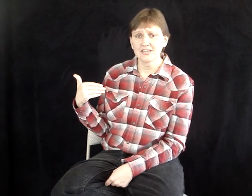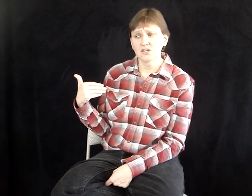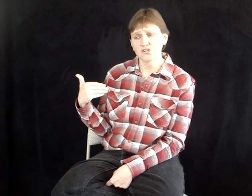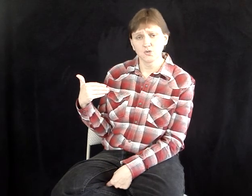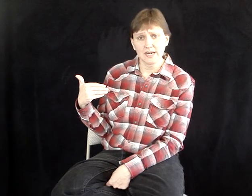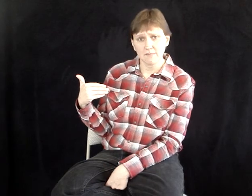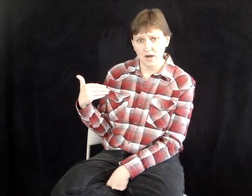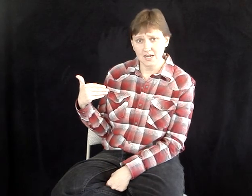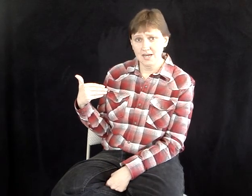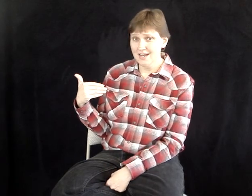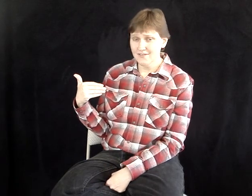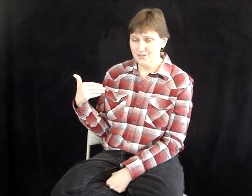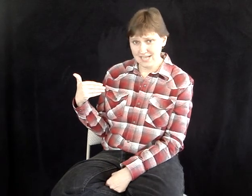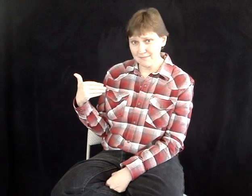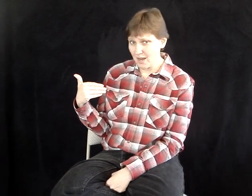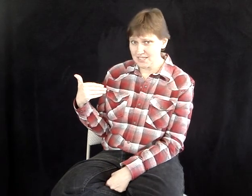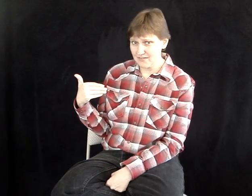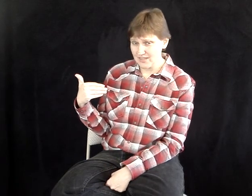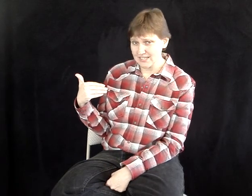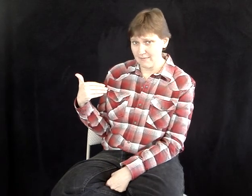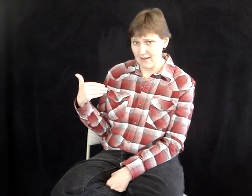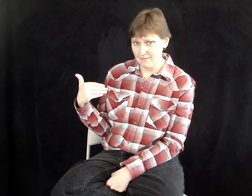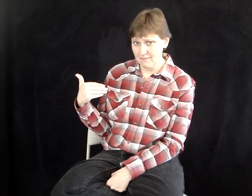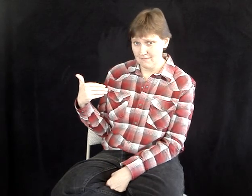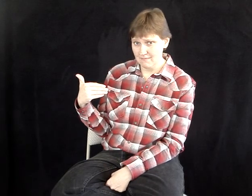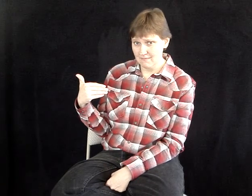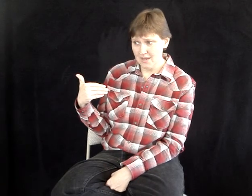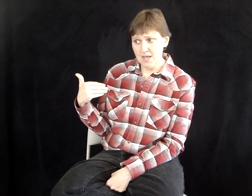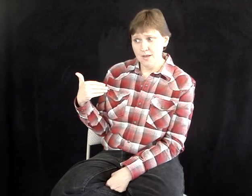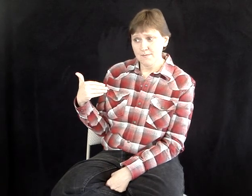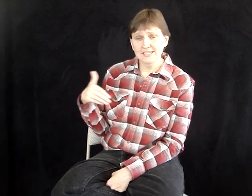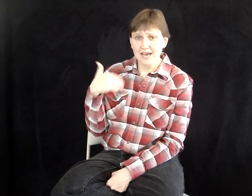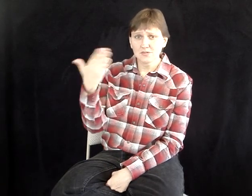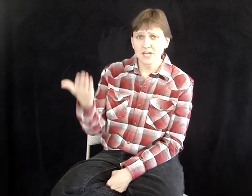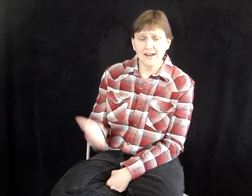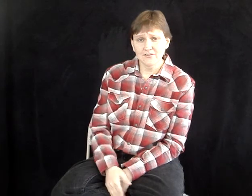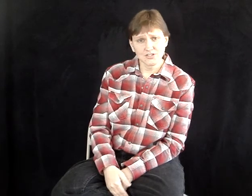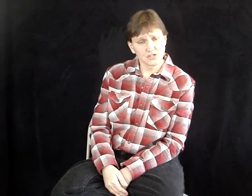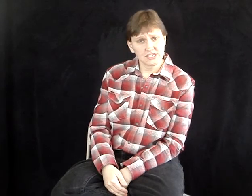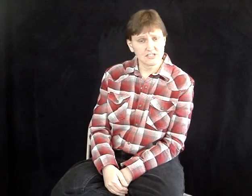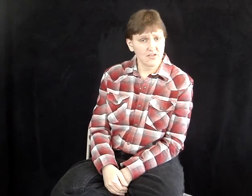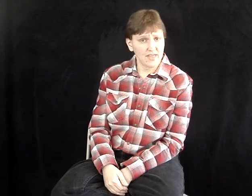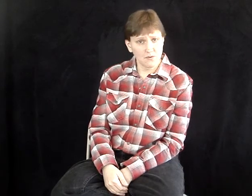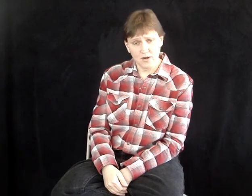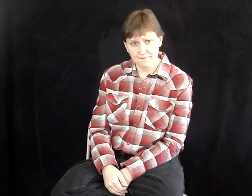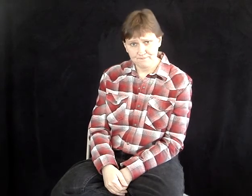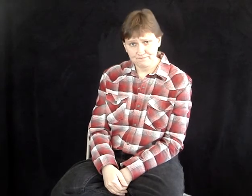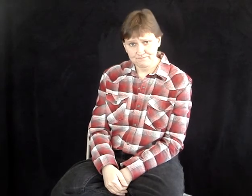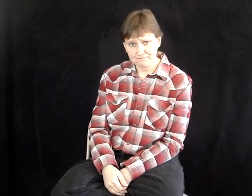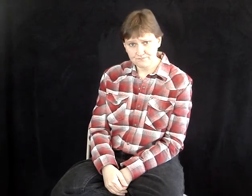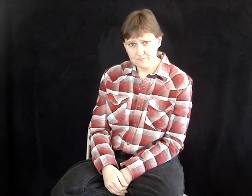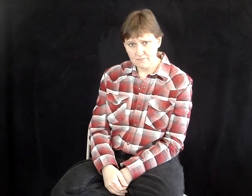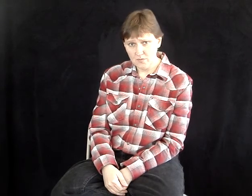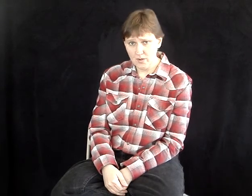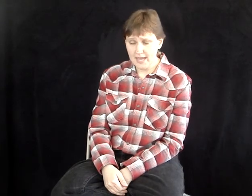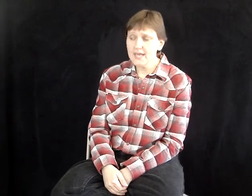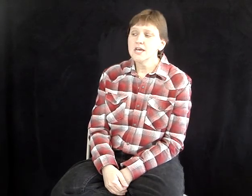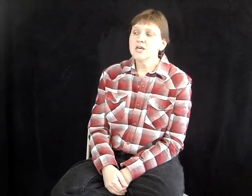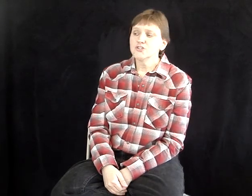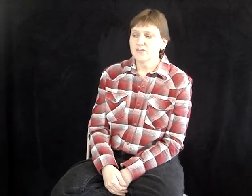a trademark for saying positive things about them, because I was higher in the search engines than they were, okay? So,